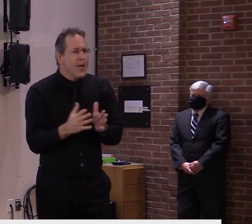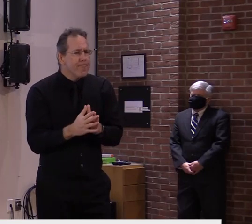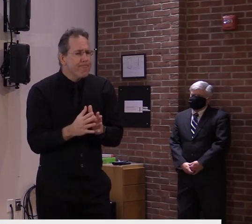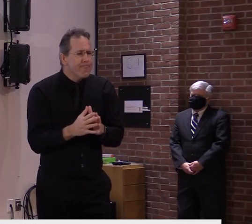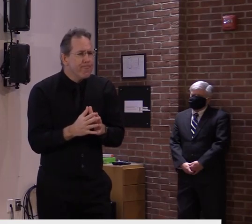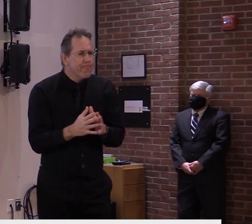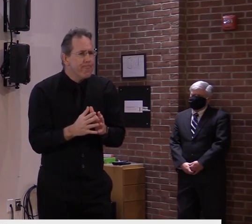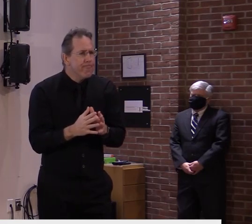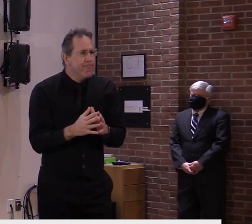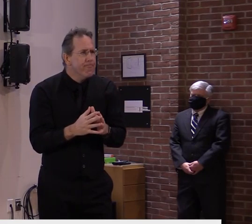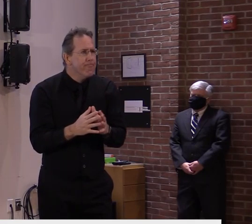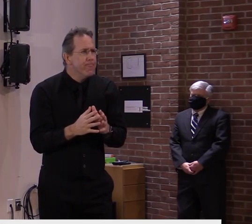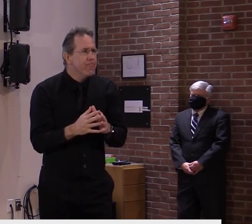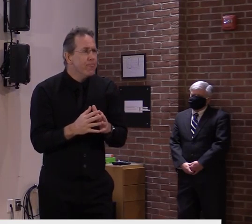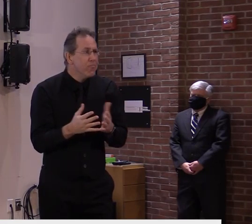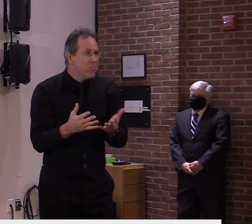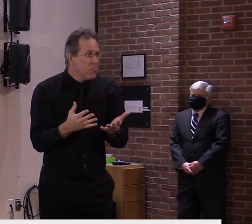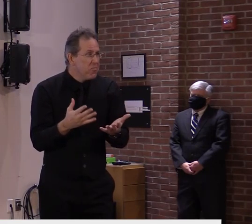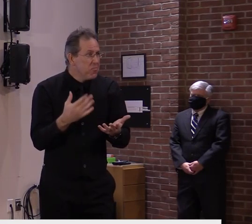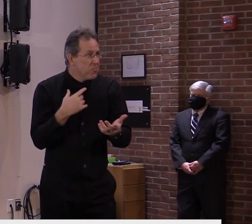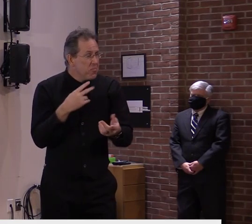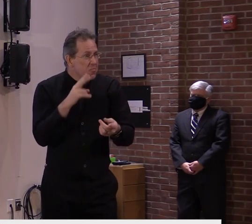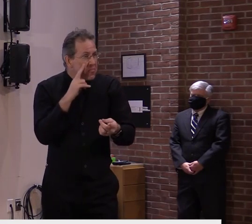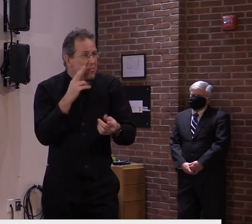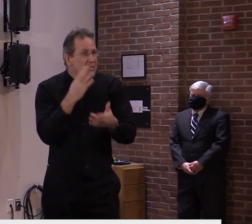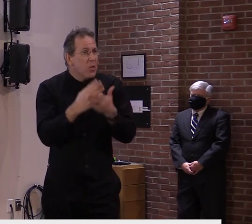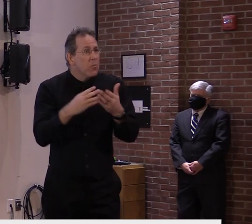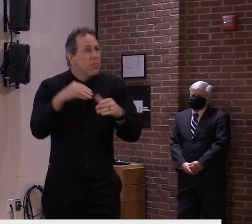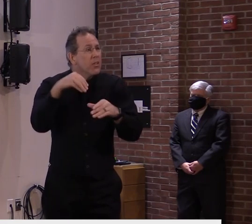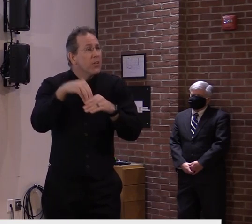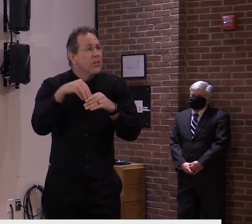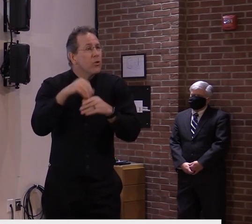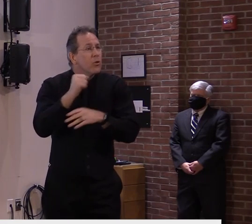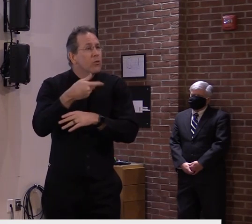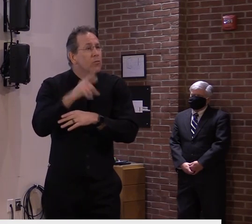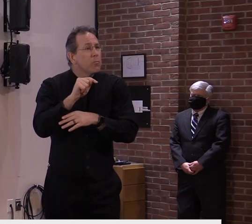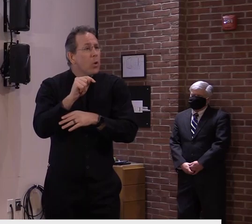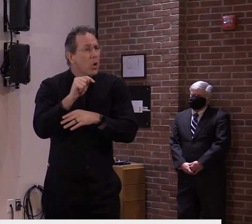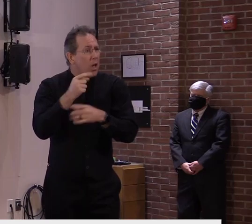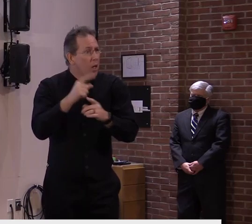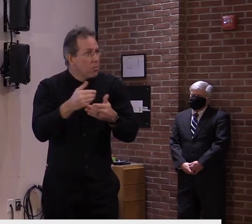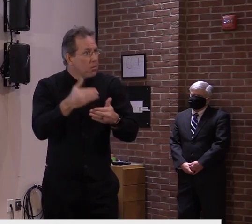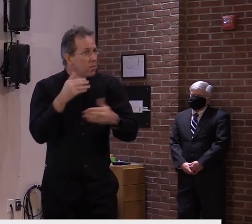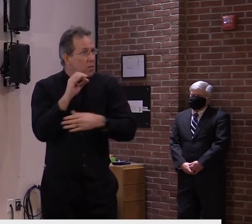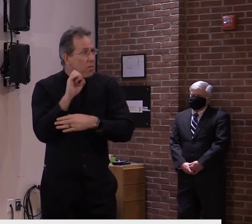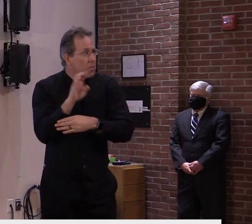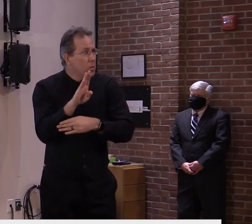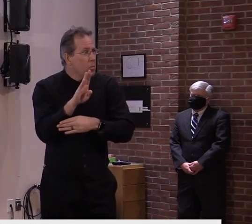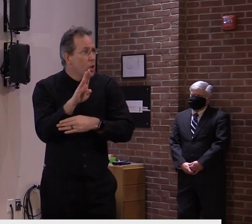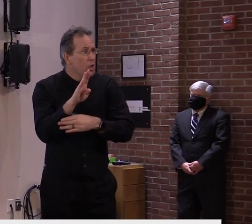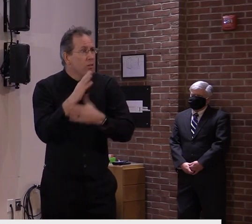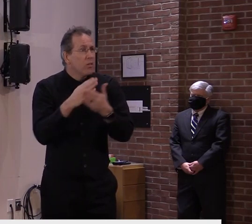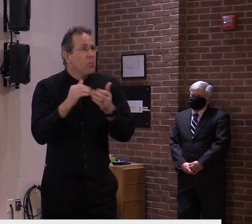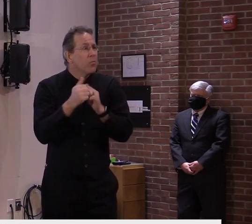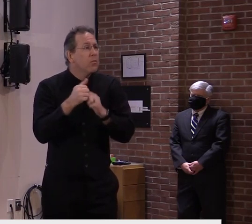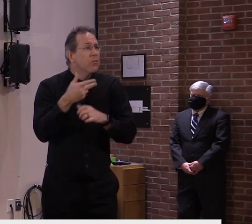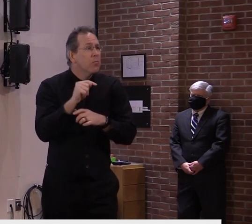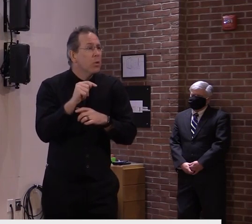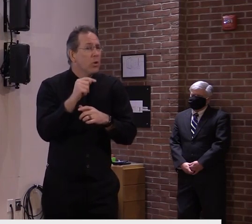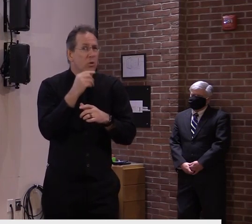sports beginning before February and obviously typical playoffs would be coming soon?